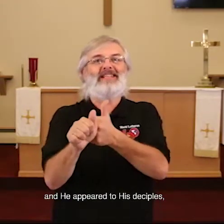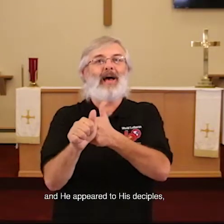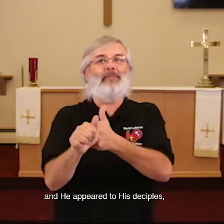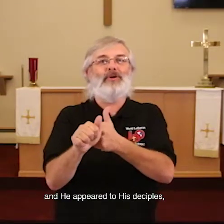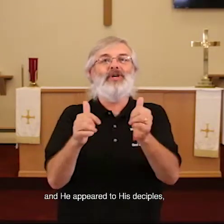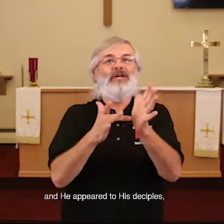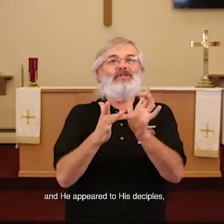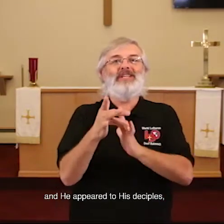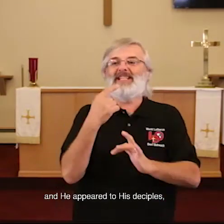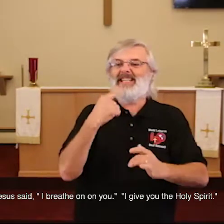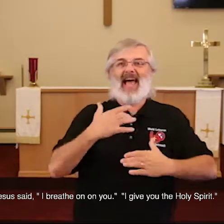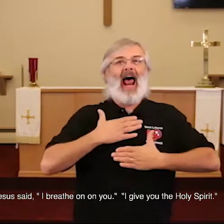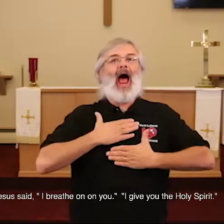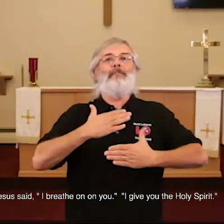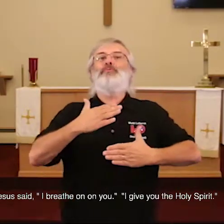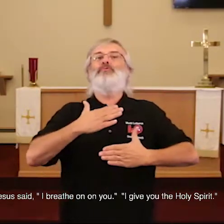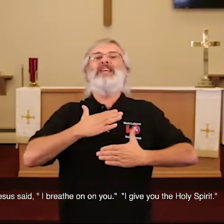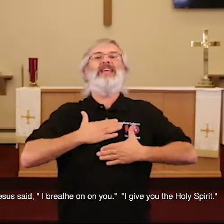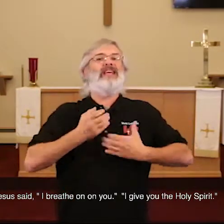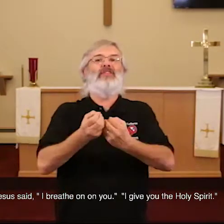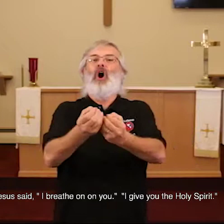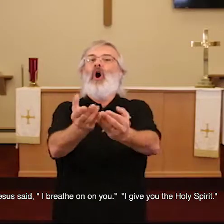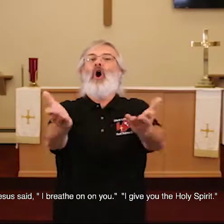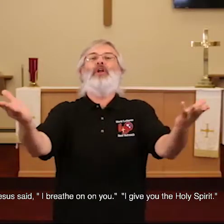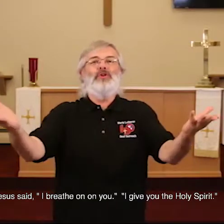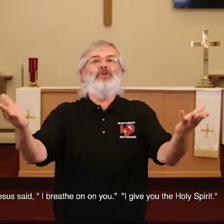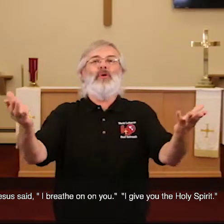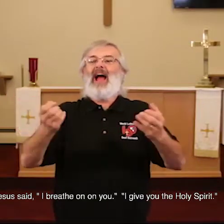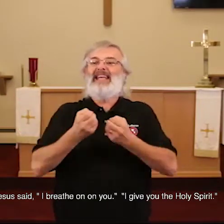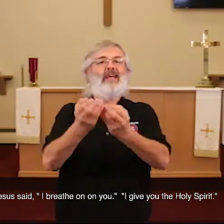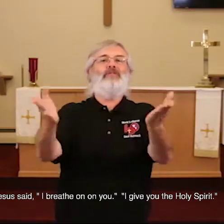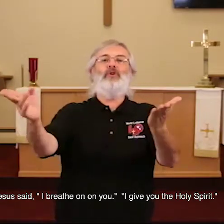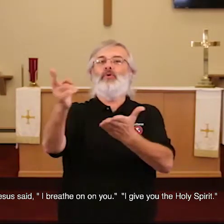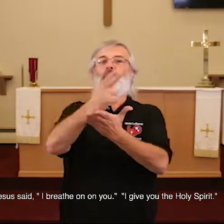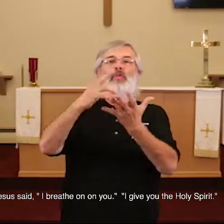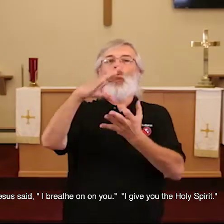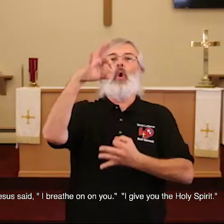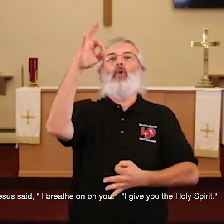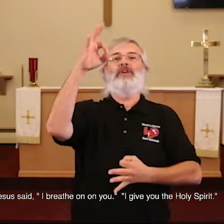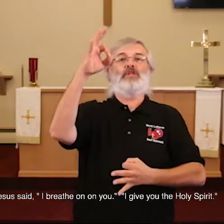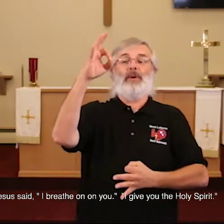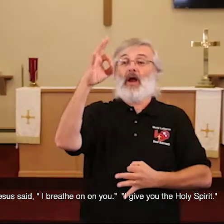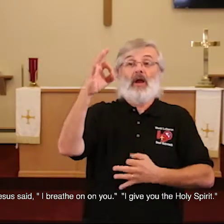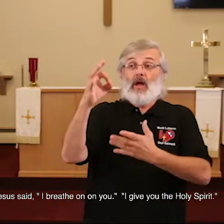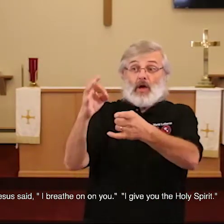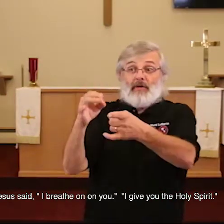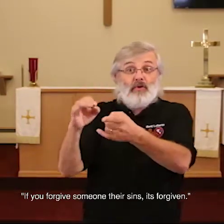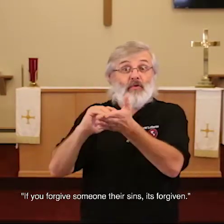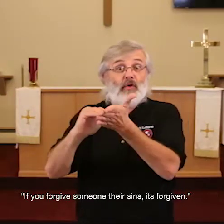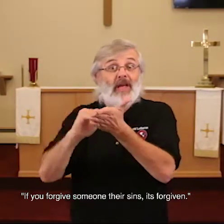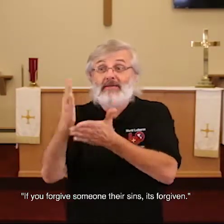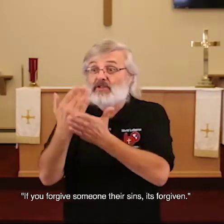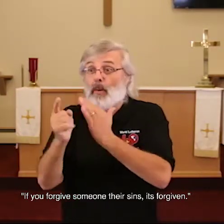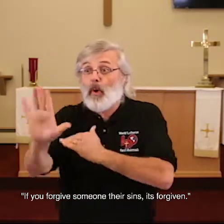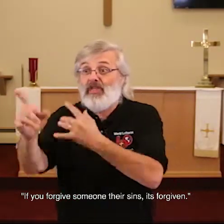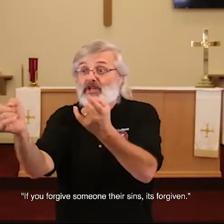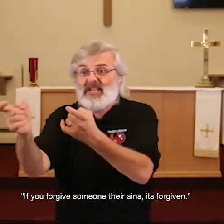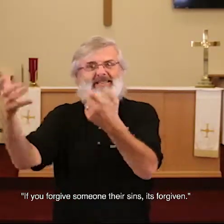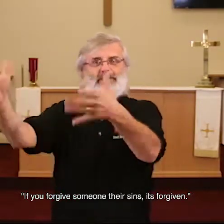disciples, Jesus said, I breathe on you, I give you the Holy Spirit. If you forgive someone their sins,